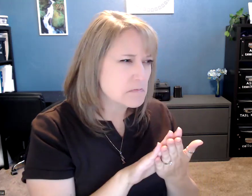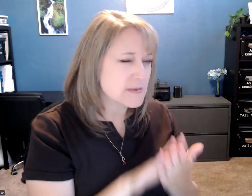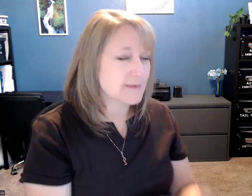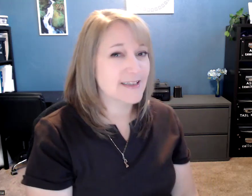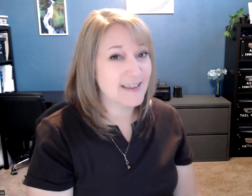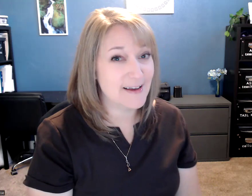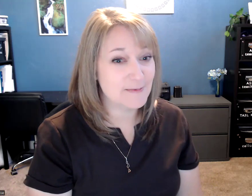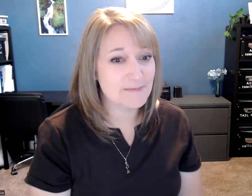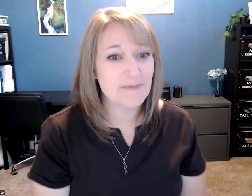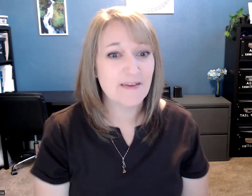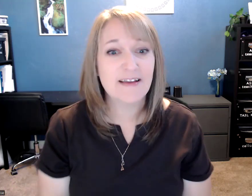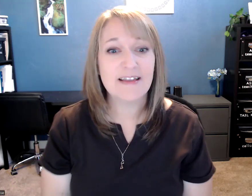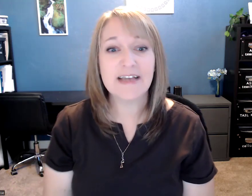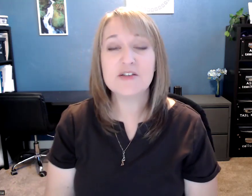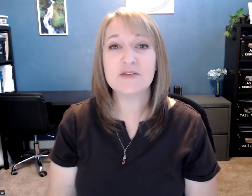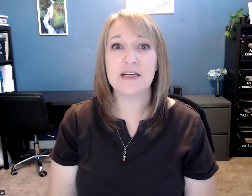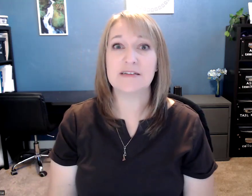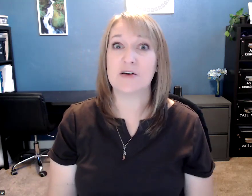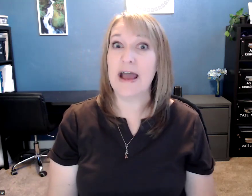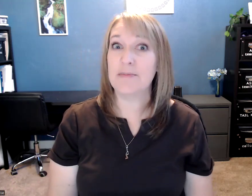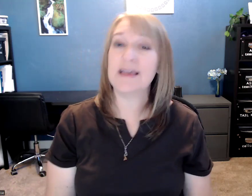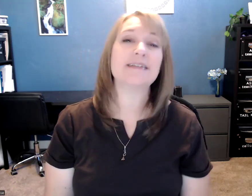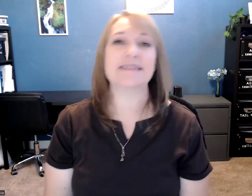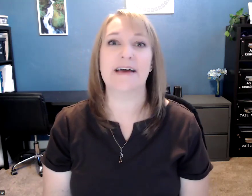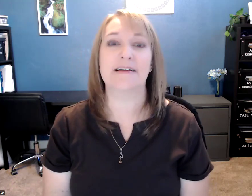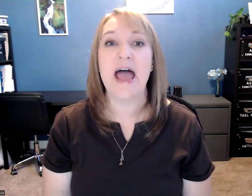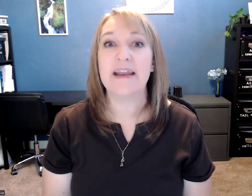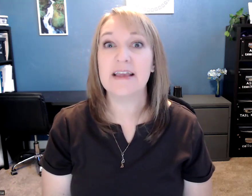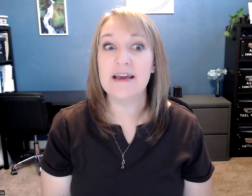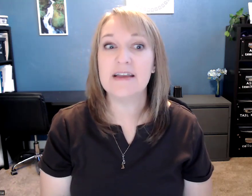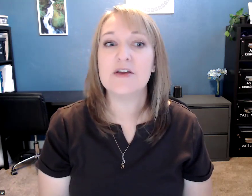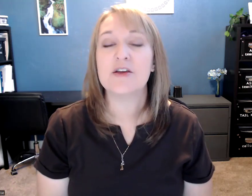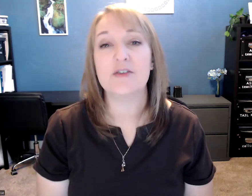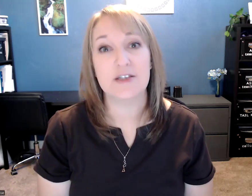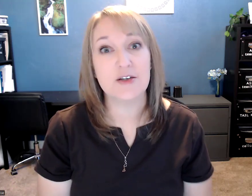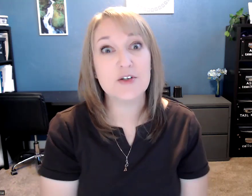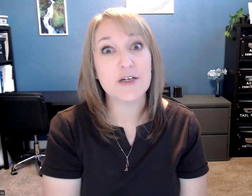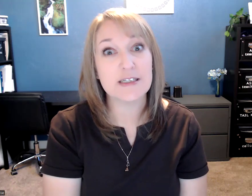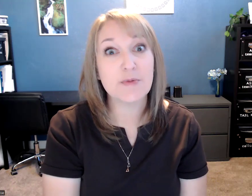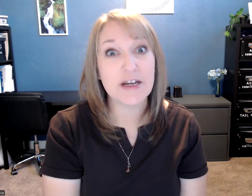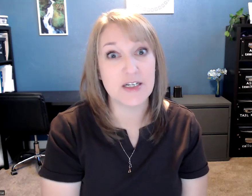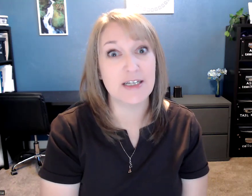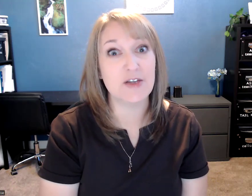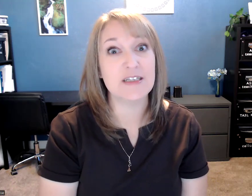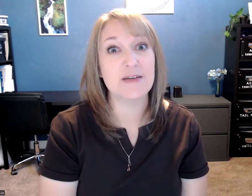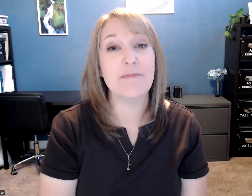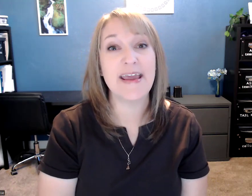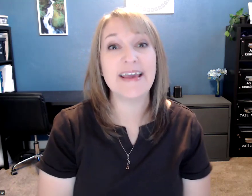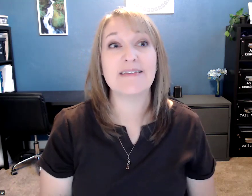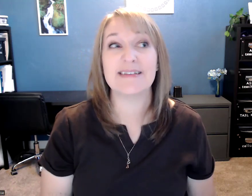Something like that. The next two signs are happy and sad. And again, you need to use your expression. You need to make the